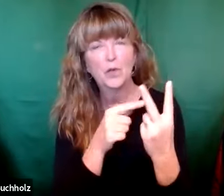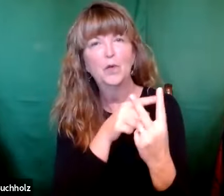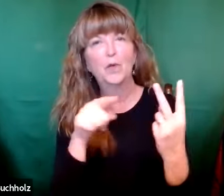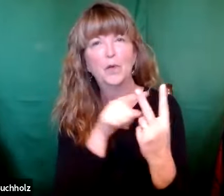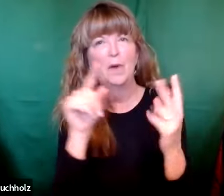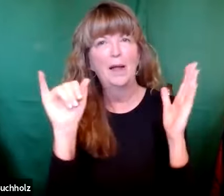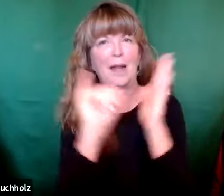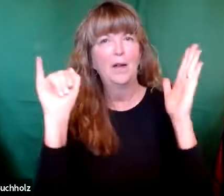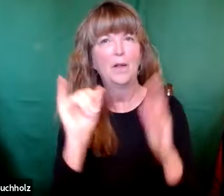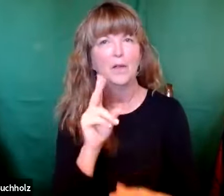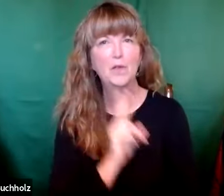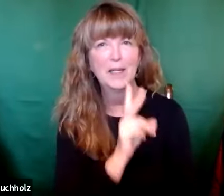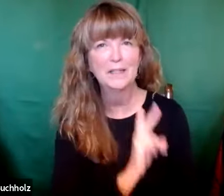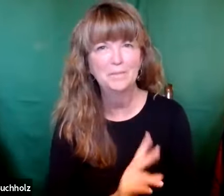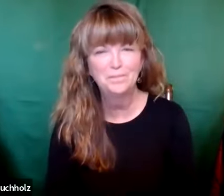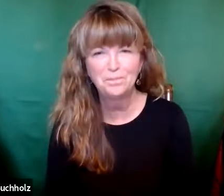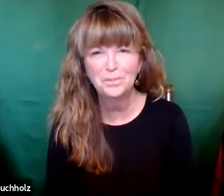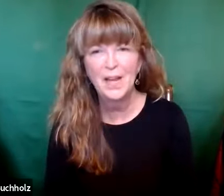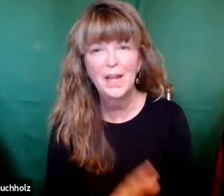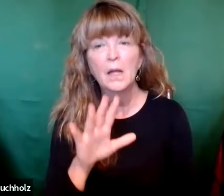So I've got a couple of sisters who are identical twins.